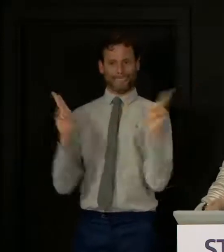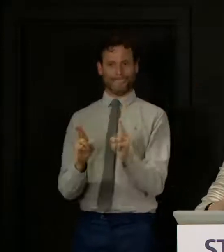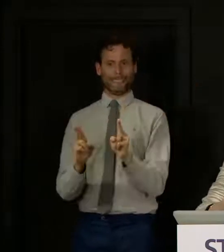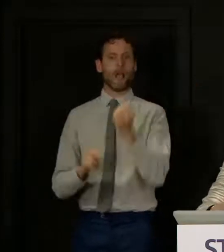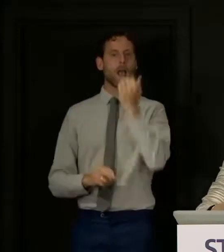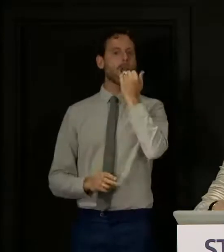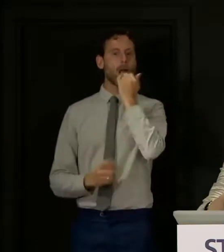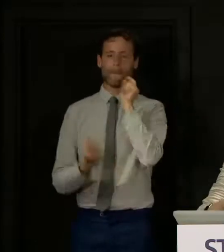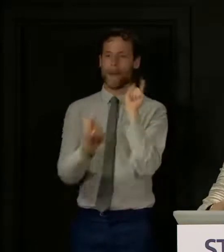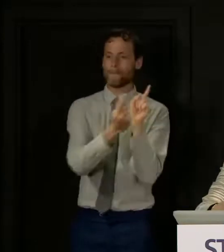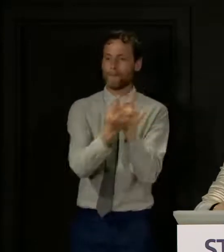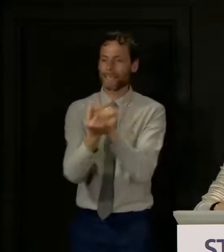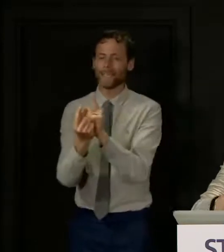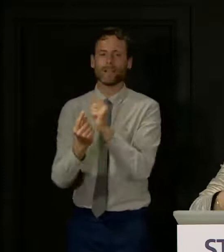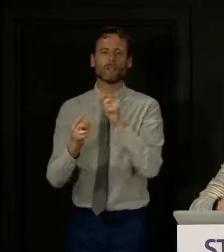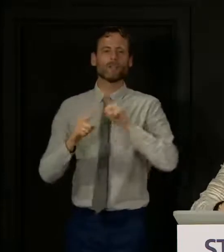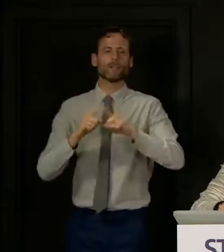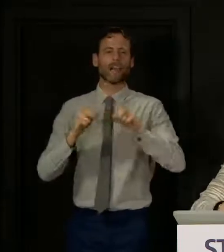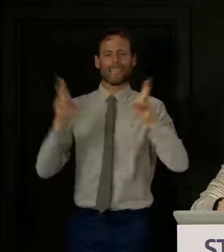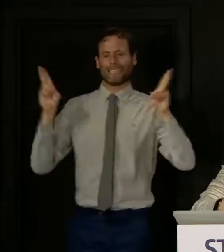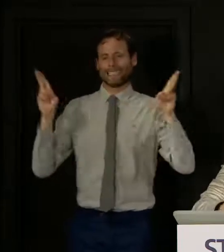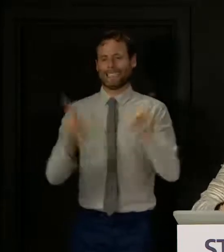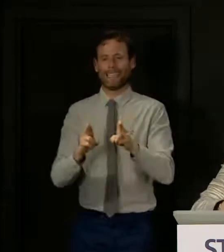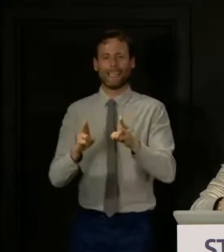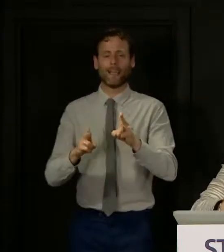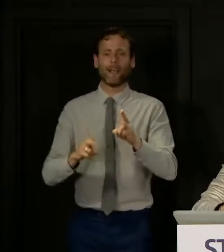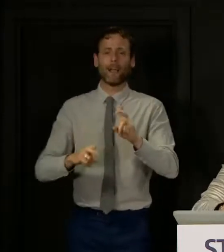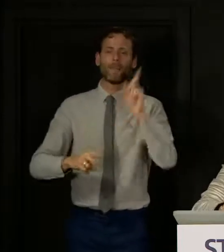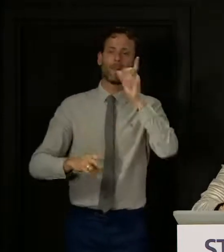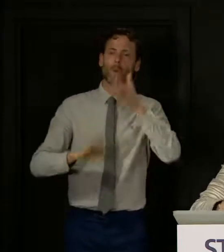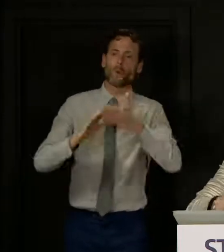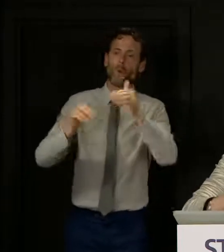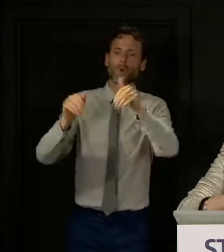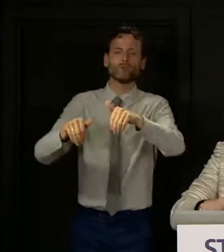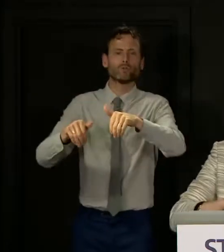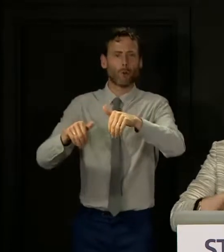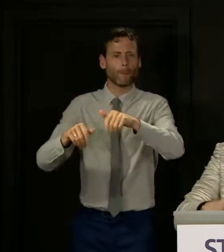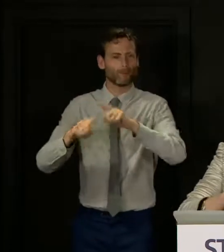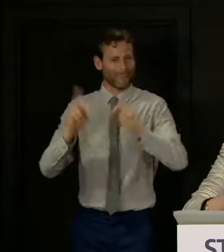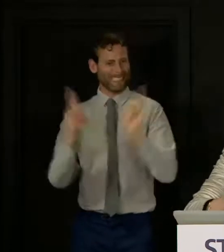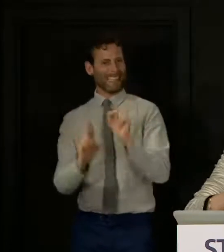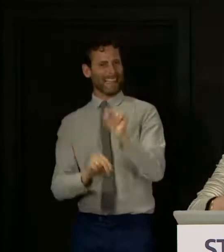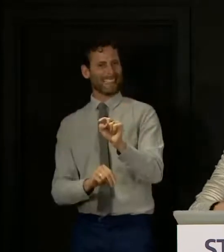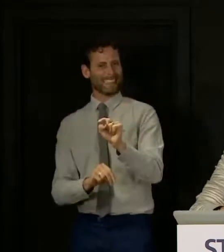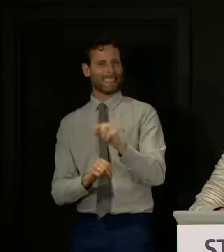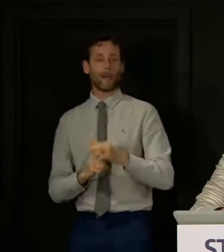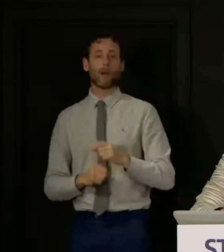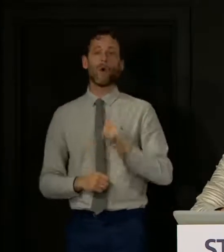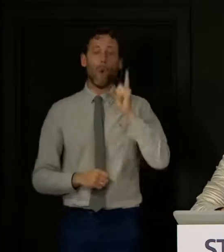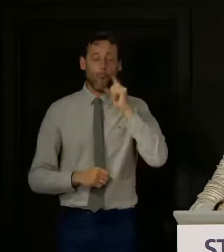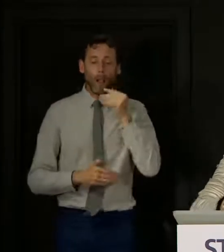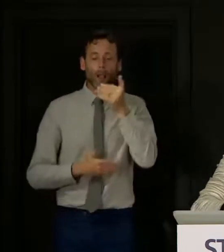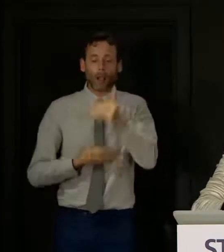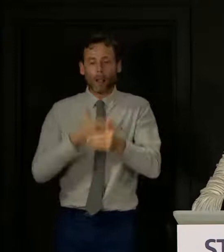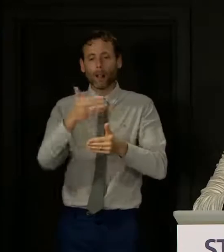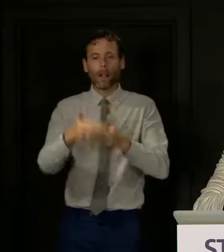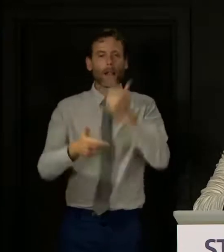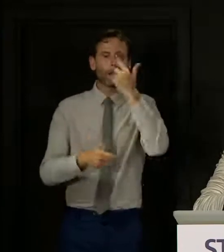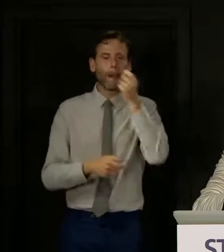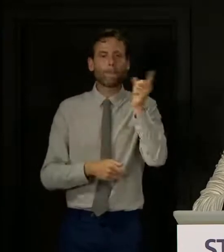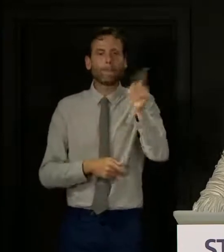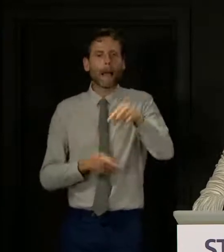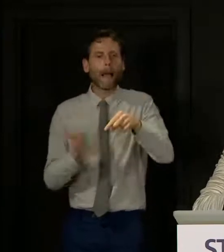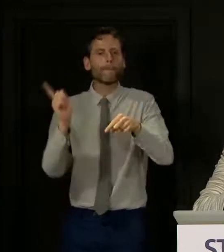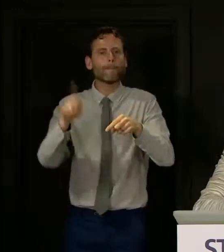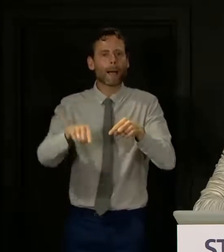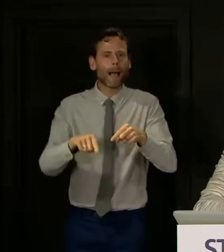out in retail as low and as minimised as possible. Now, we will gradually start to increase that. I don't want, because I want